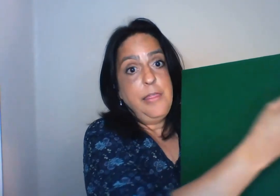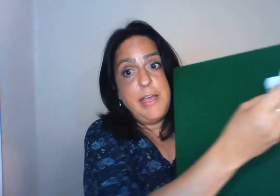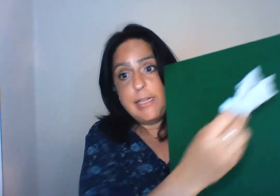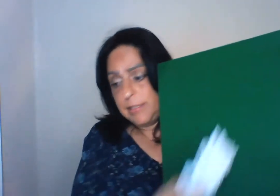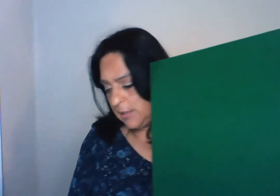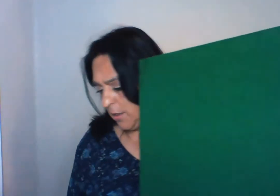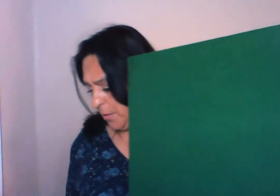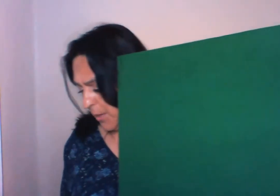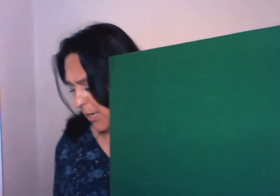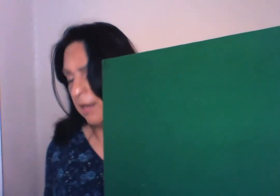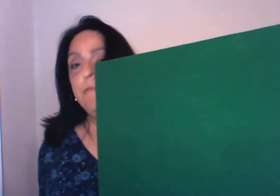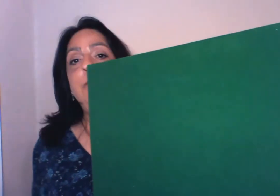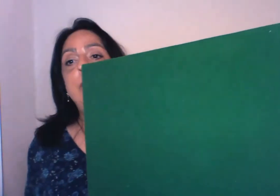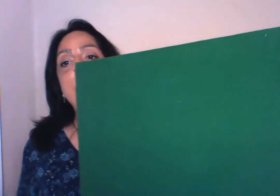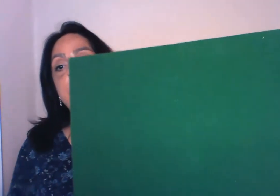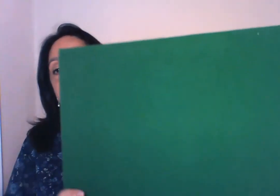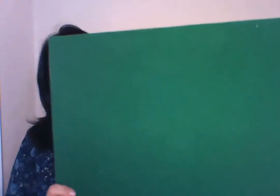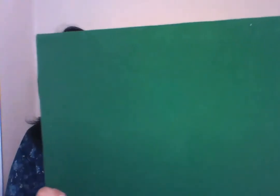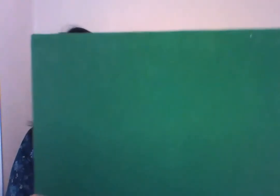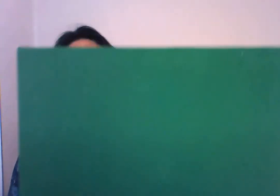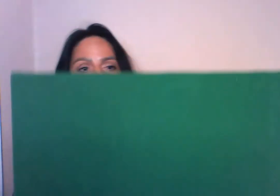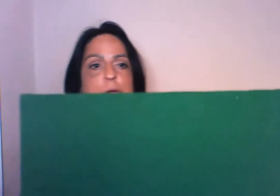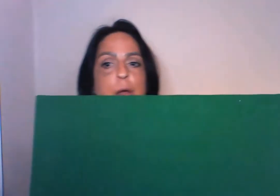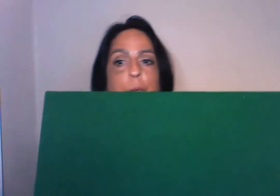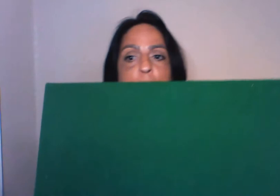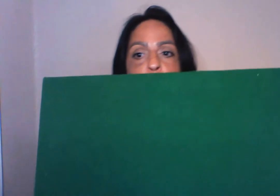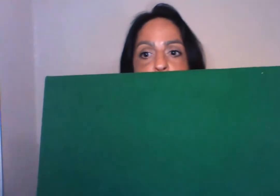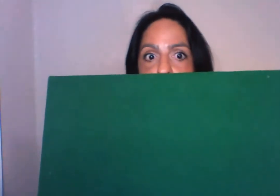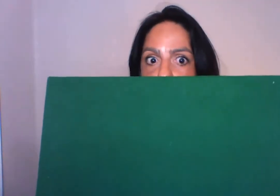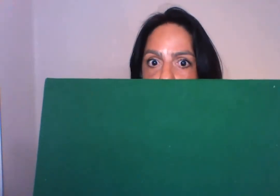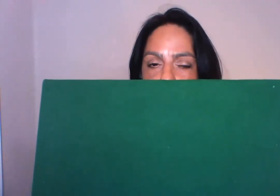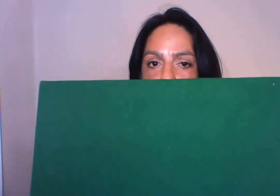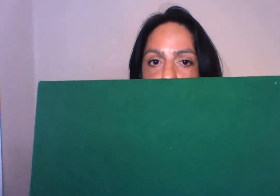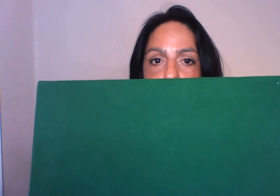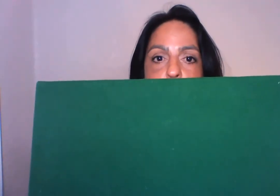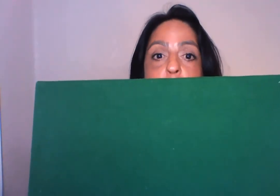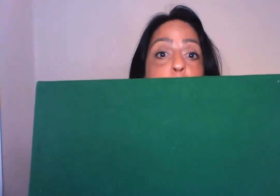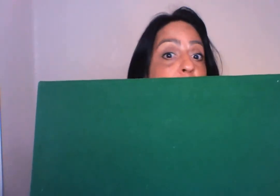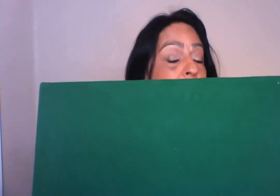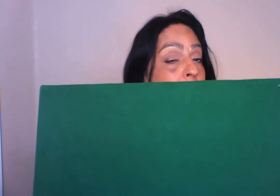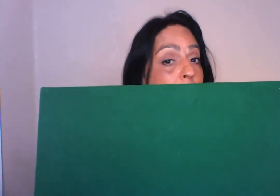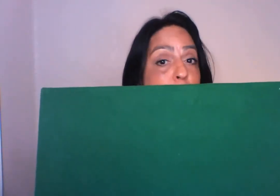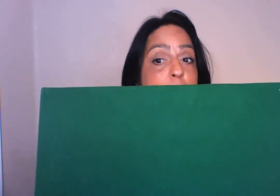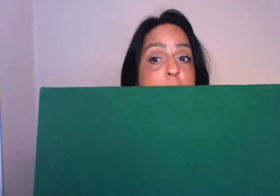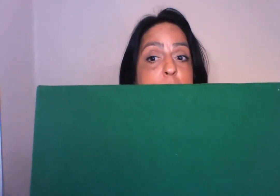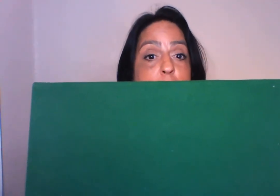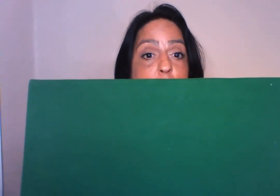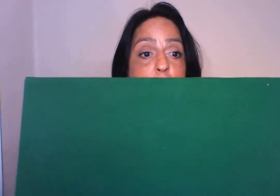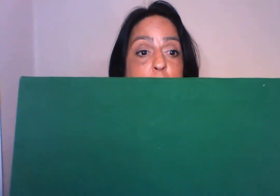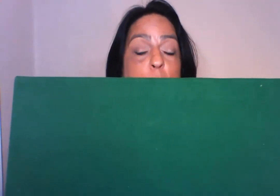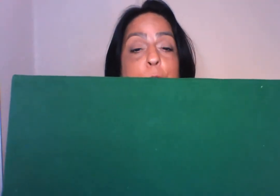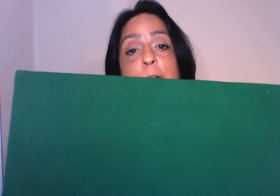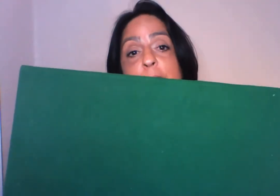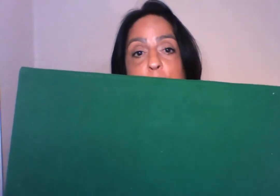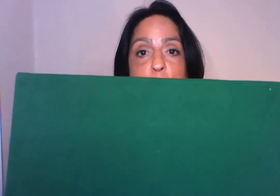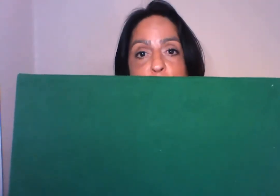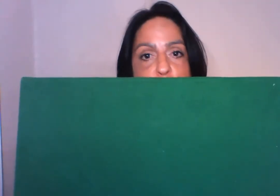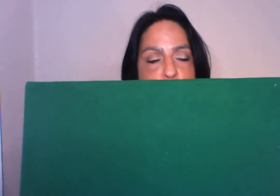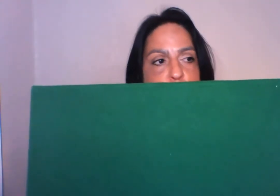These three brothers were ready to leave their houses to go find their own fortune.